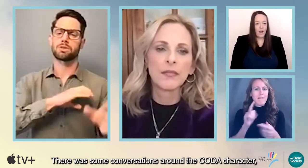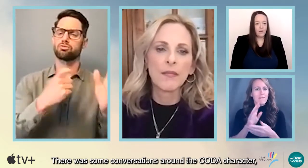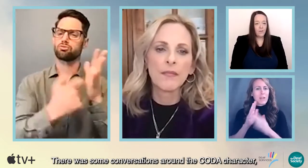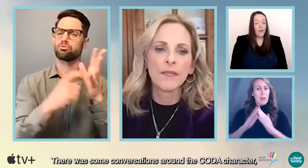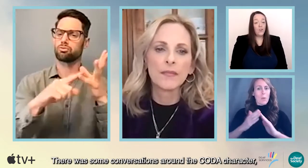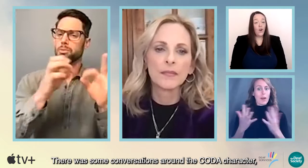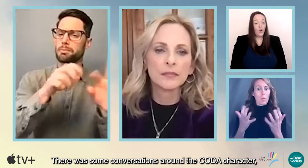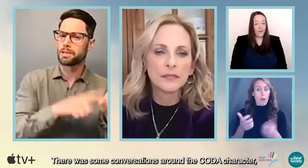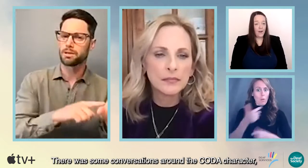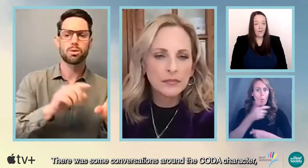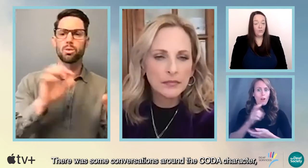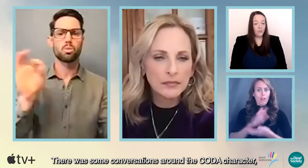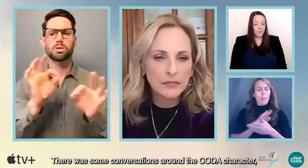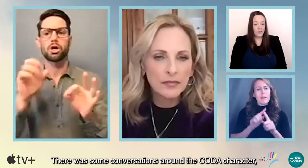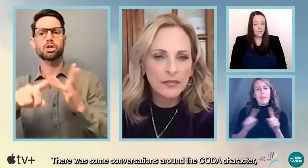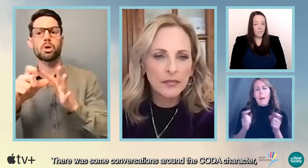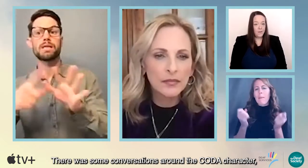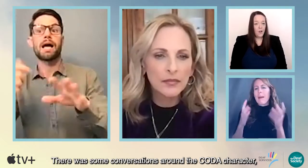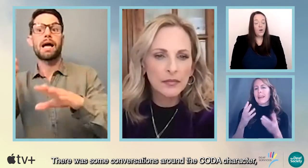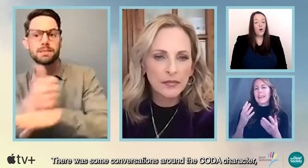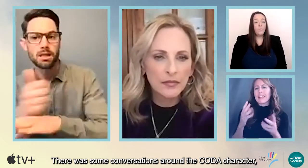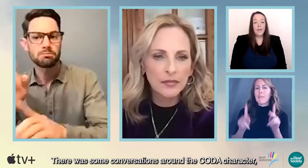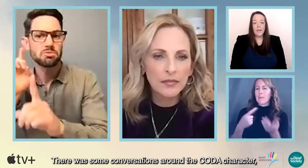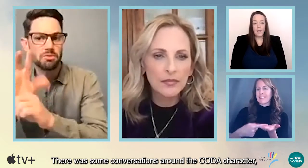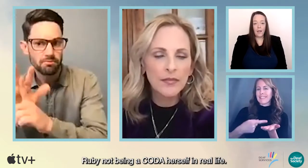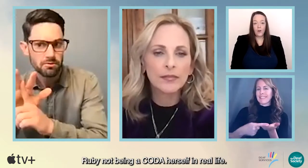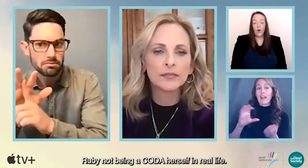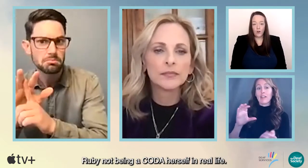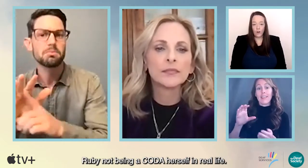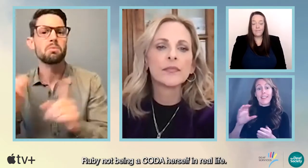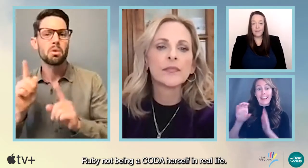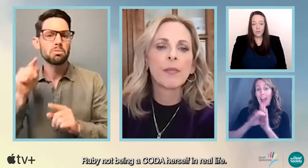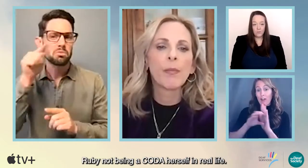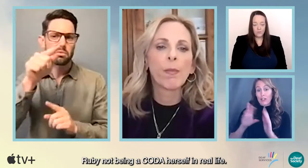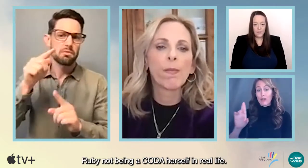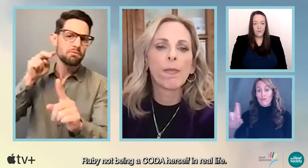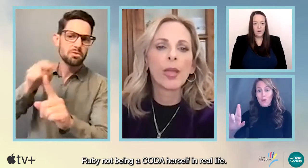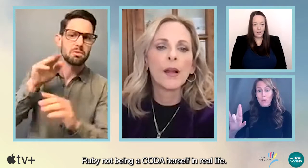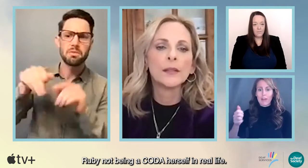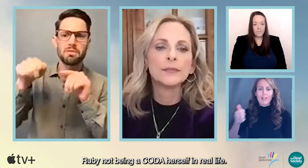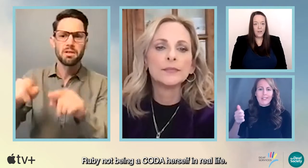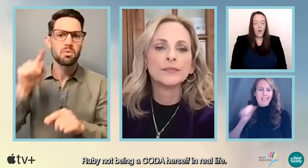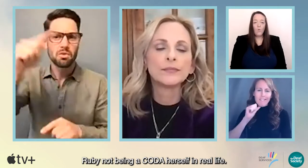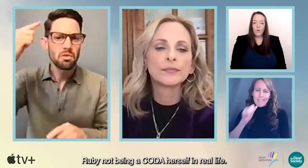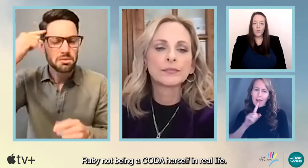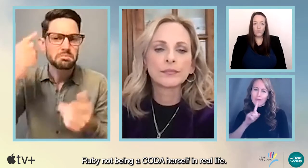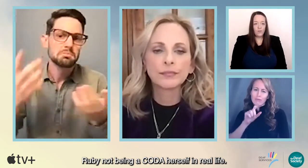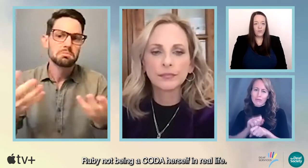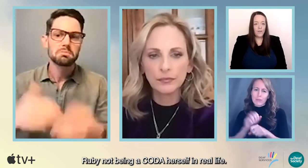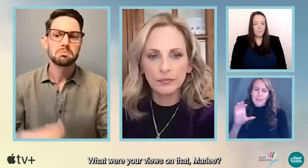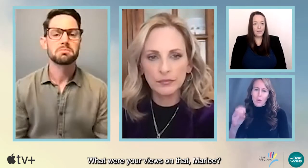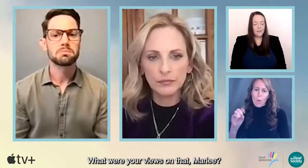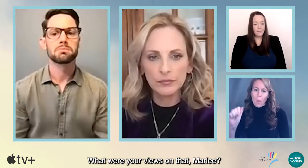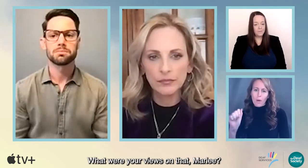around the Coda character, Ruby, not being a Coda herself in real life. What were your